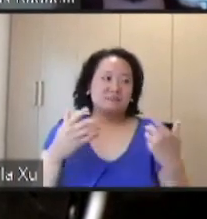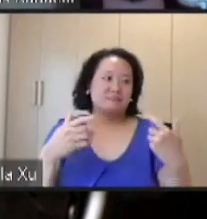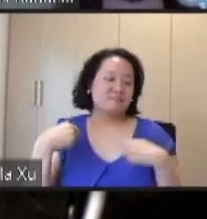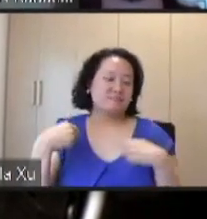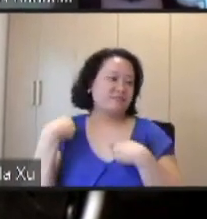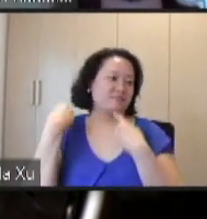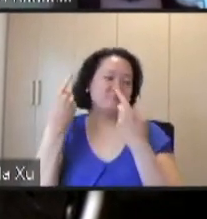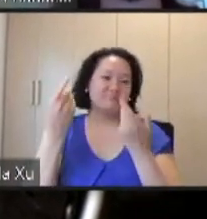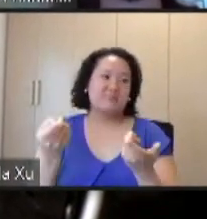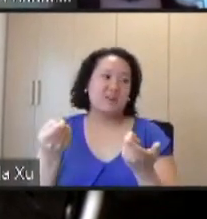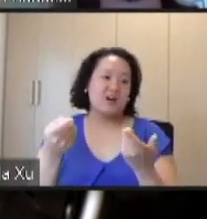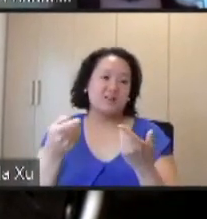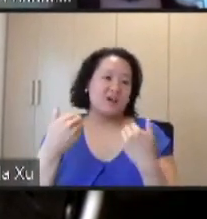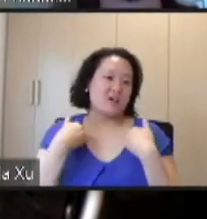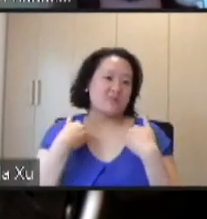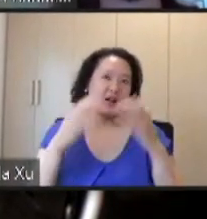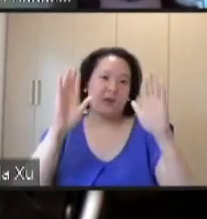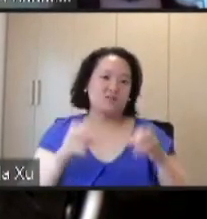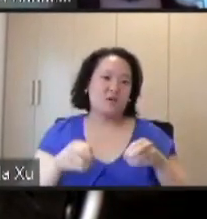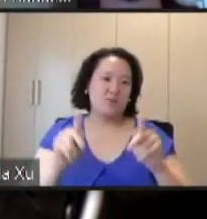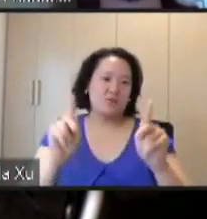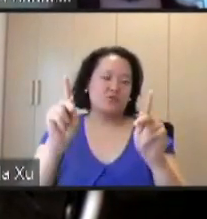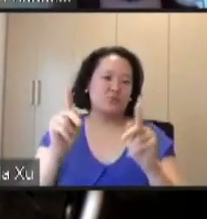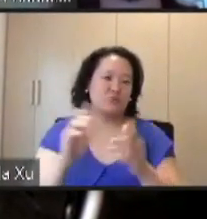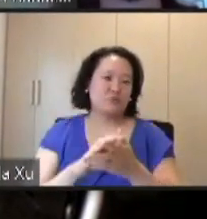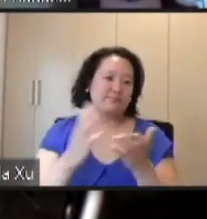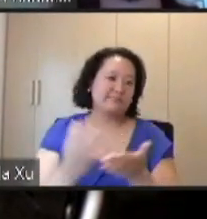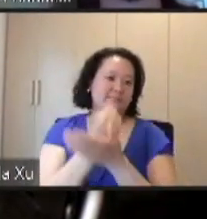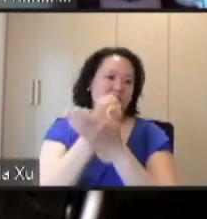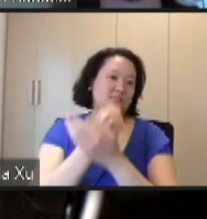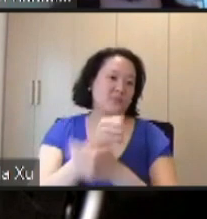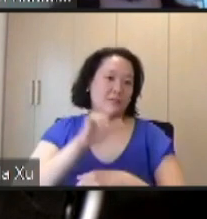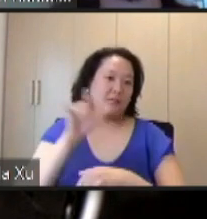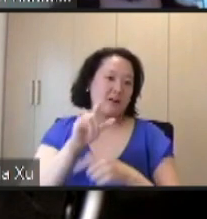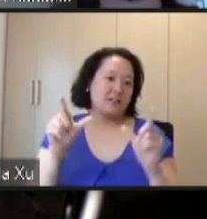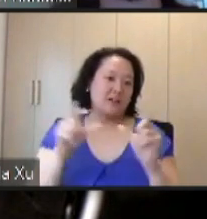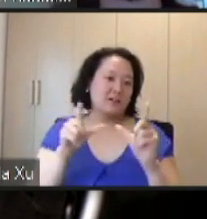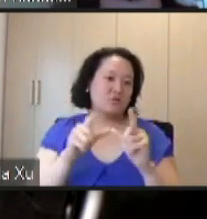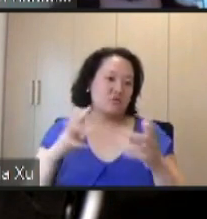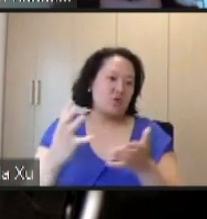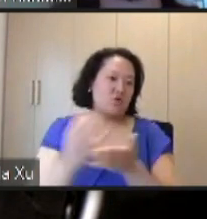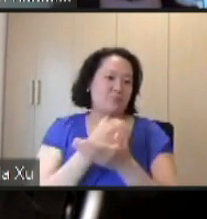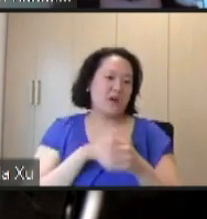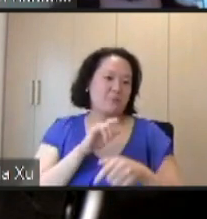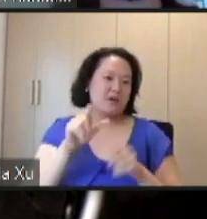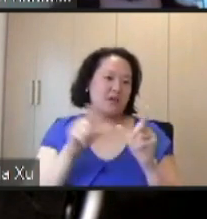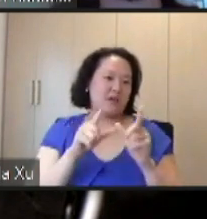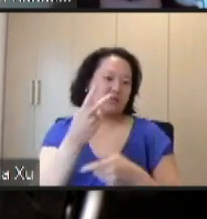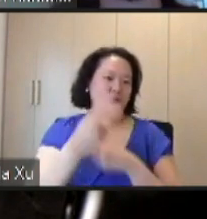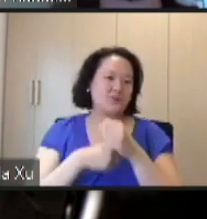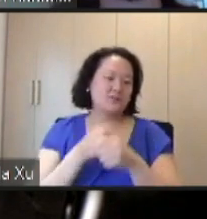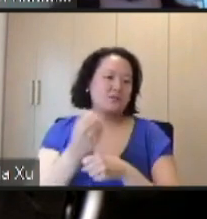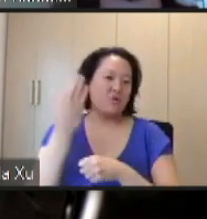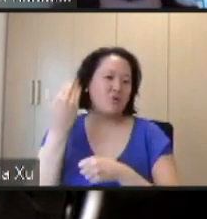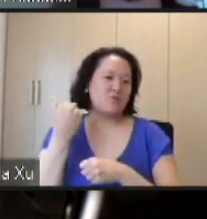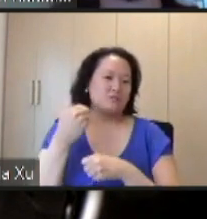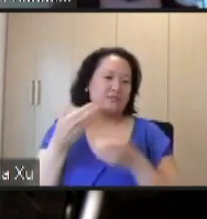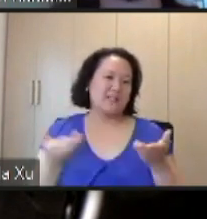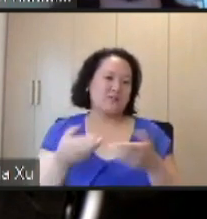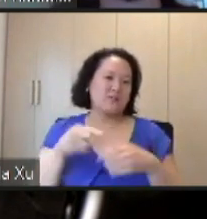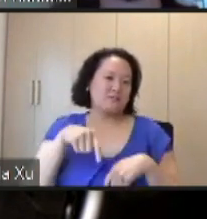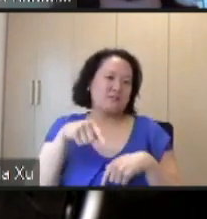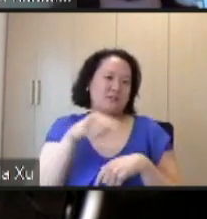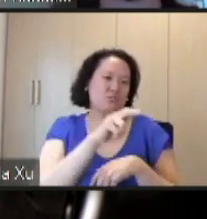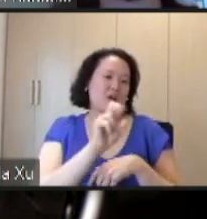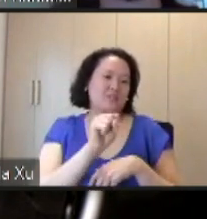And then, well, since then I've had a lot of amazing opportunities that I've been able to take advantage of, I